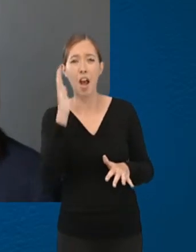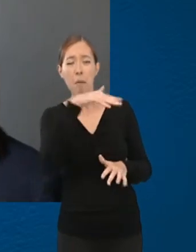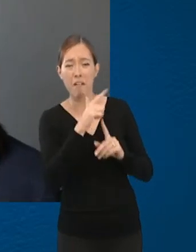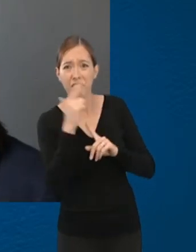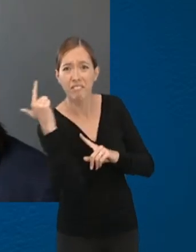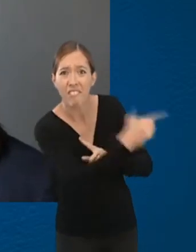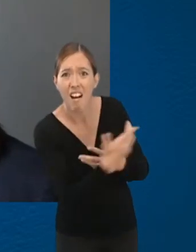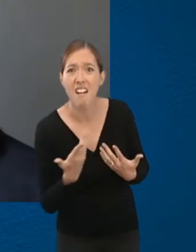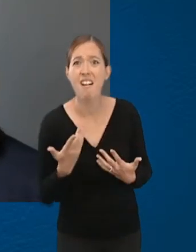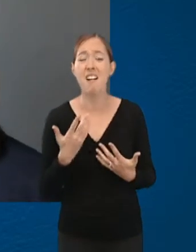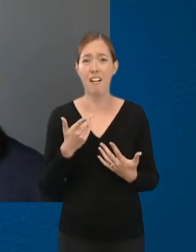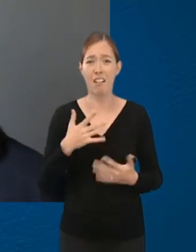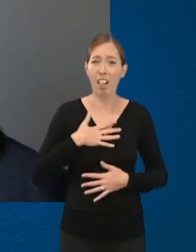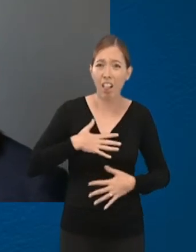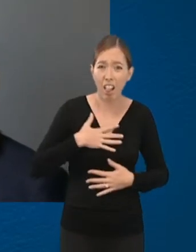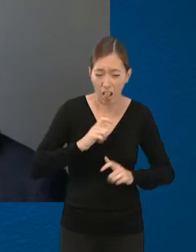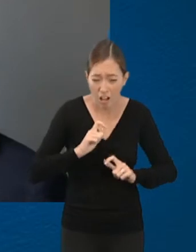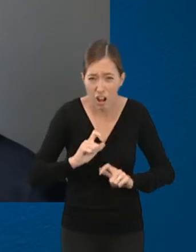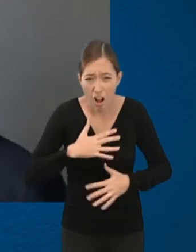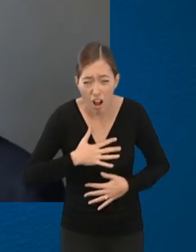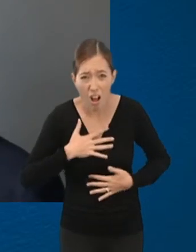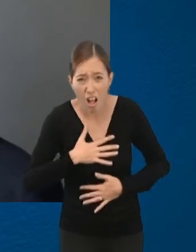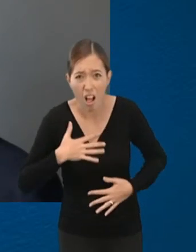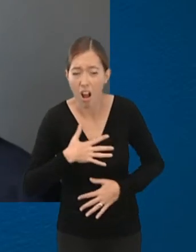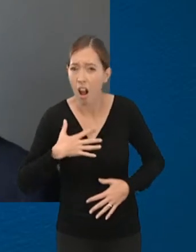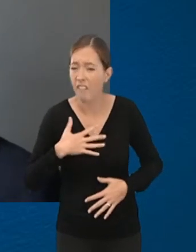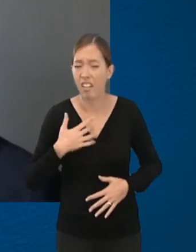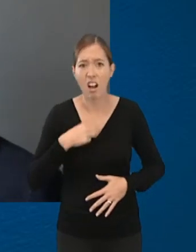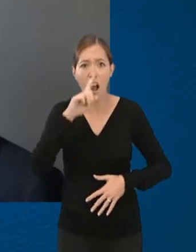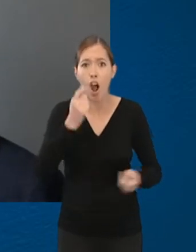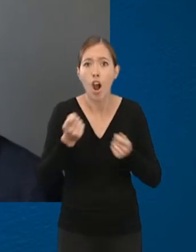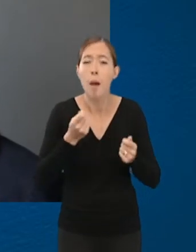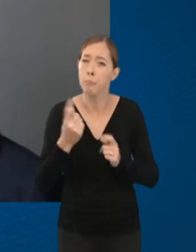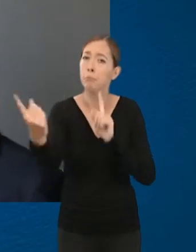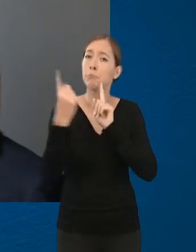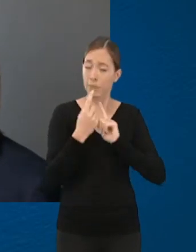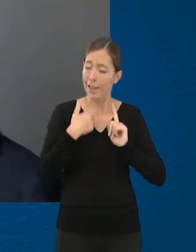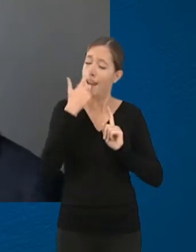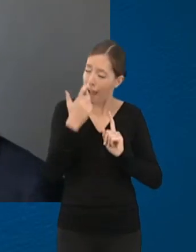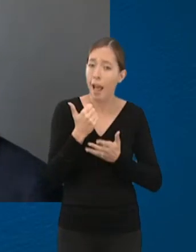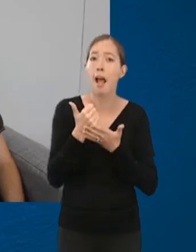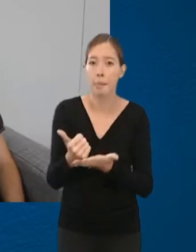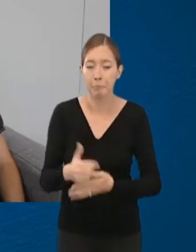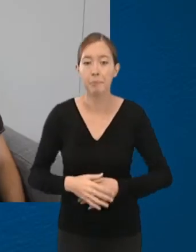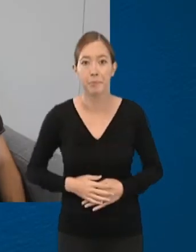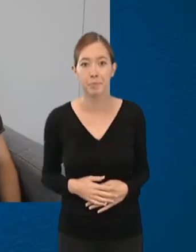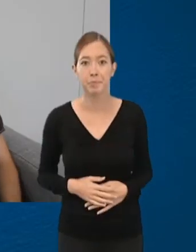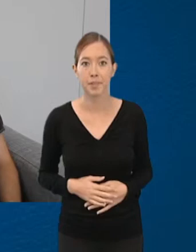And if the feeling doesn't go away and you feel like you can't cope, then come and see us because we can offer you help and advice. If you find yourself